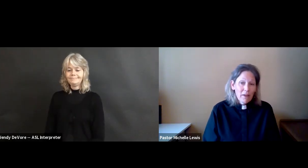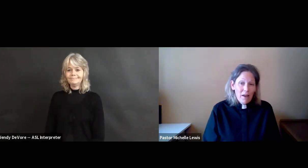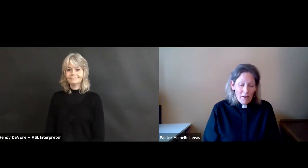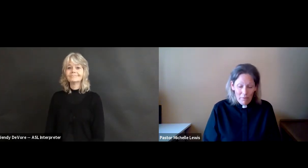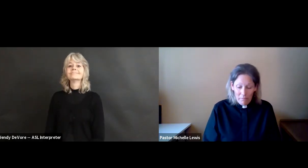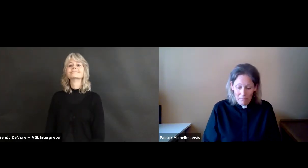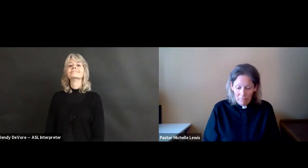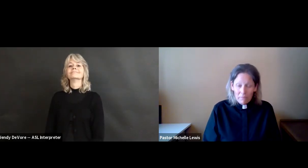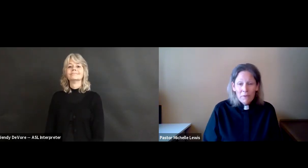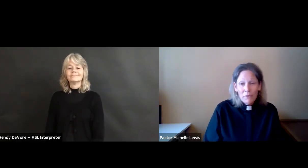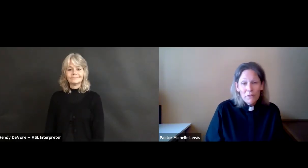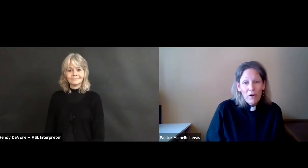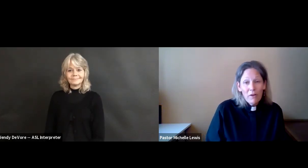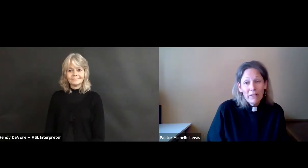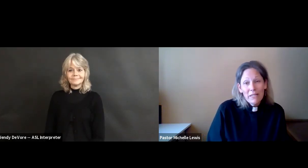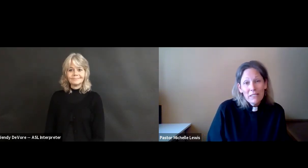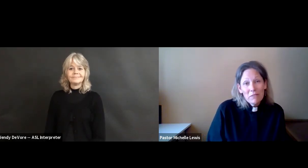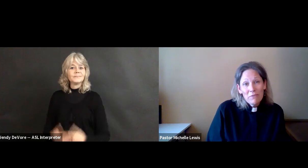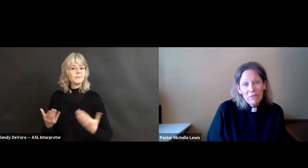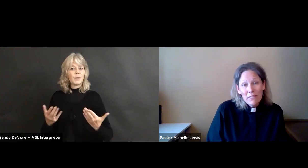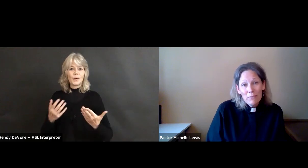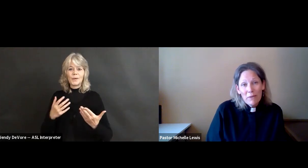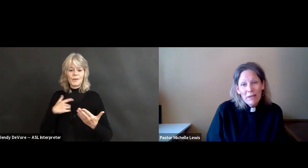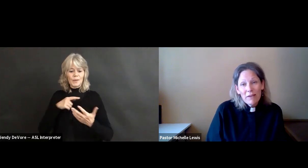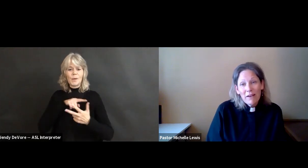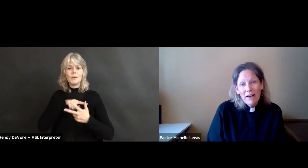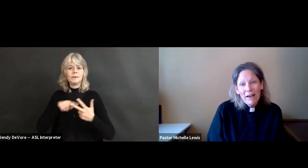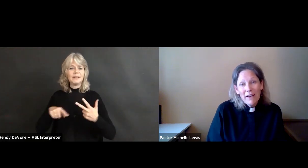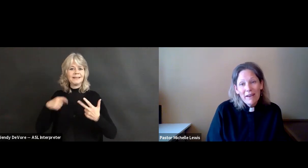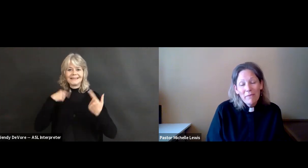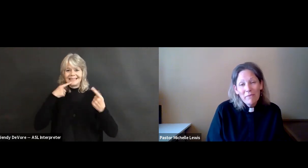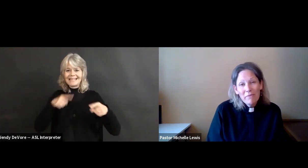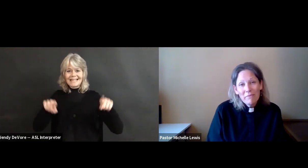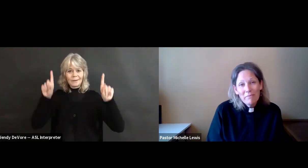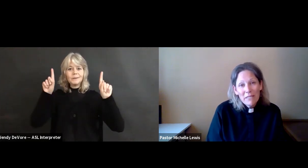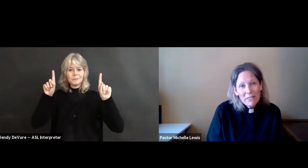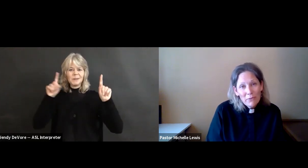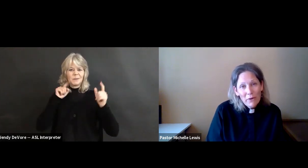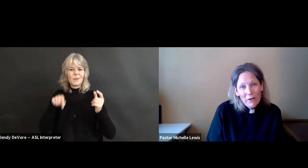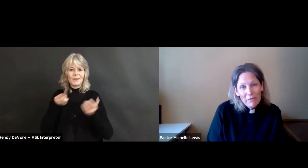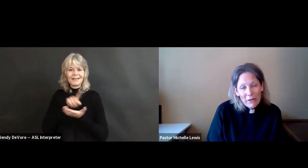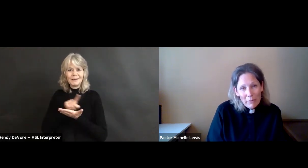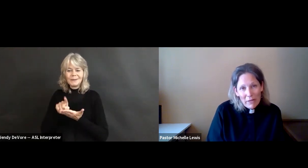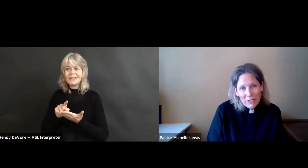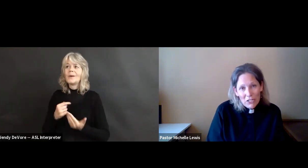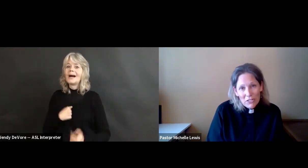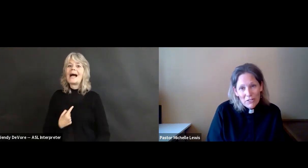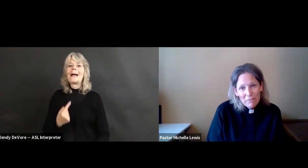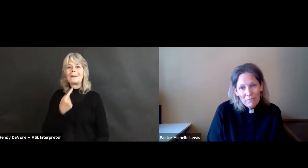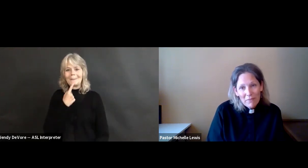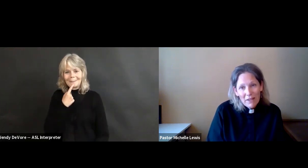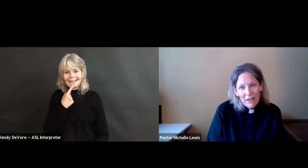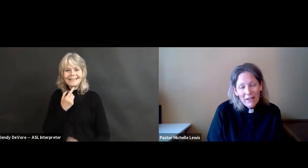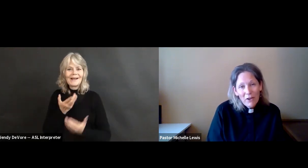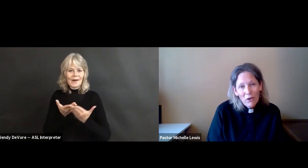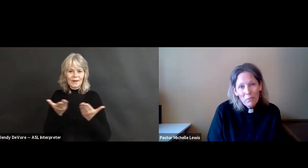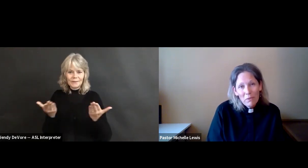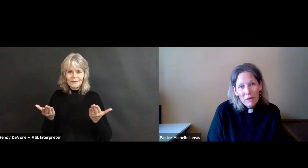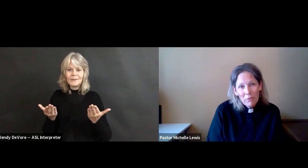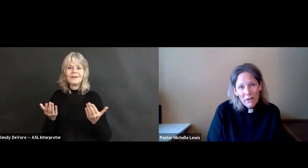So those are all the announcements for this week. I miss you all very much. And I hope and pray